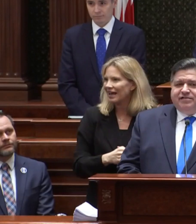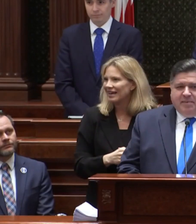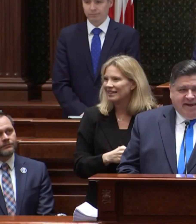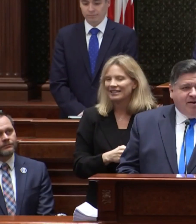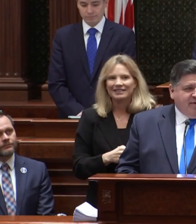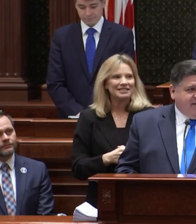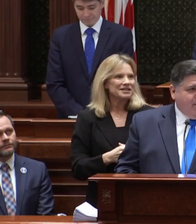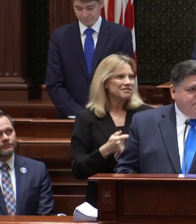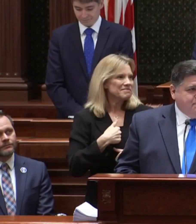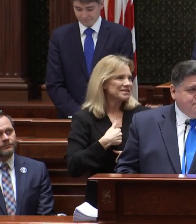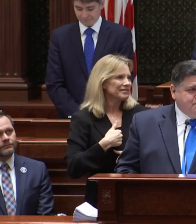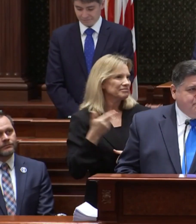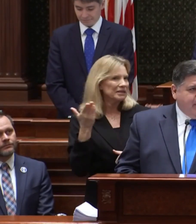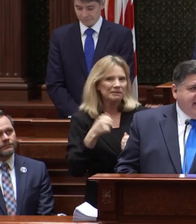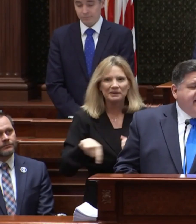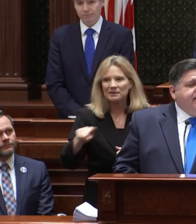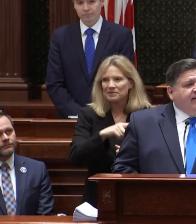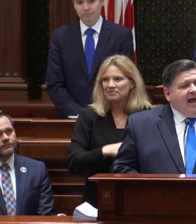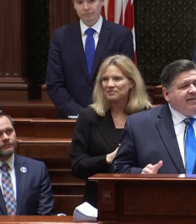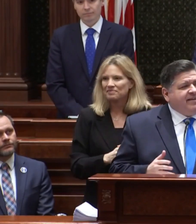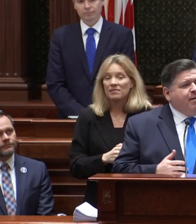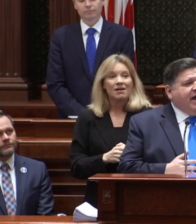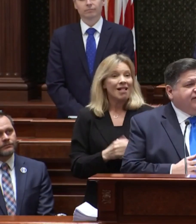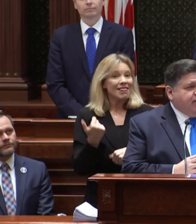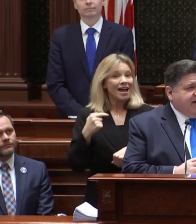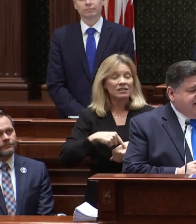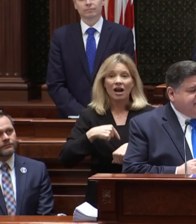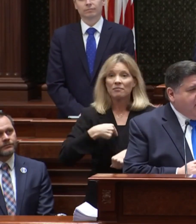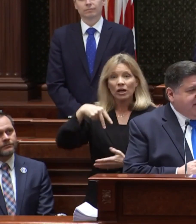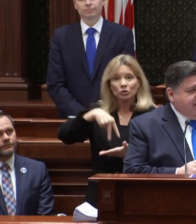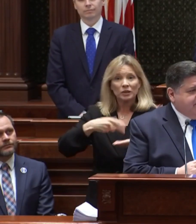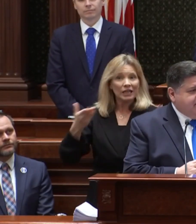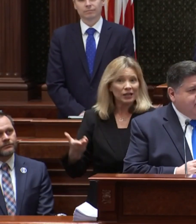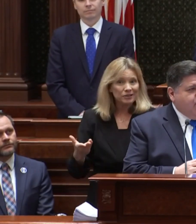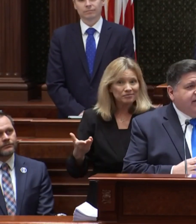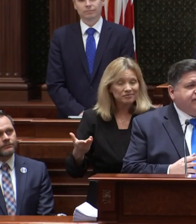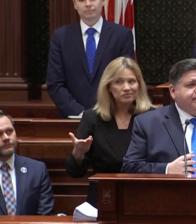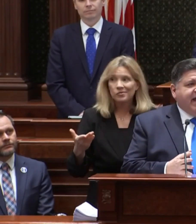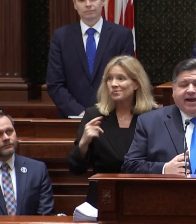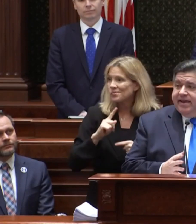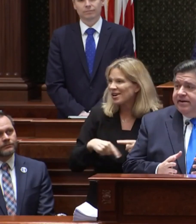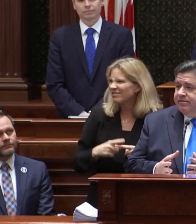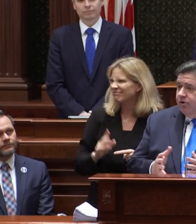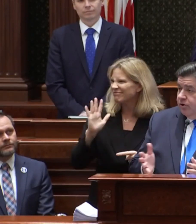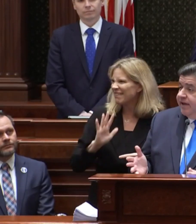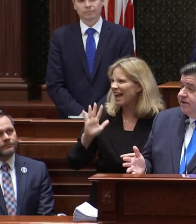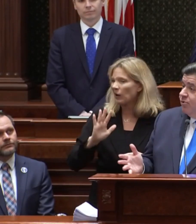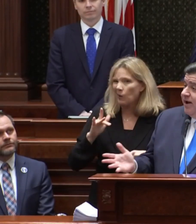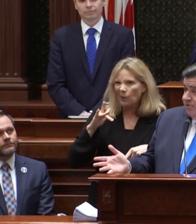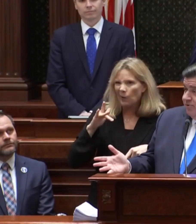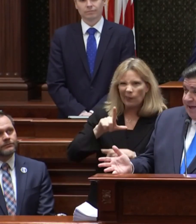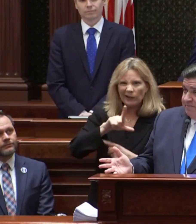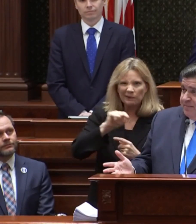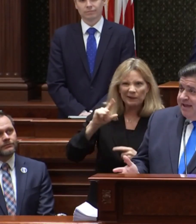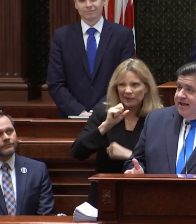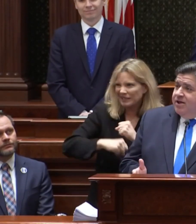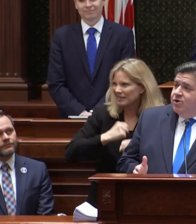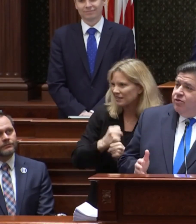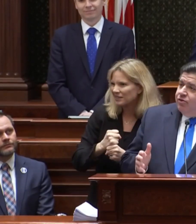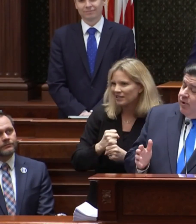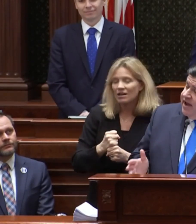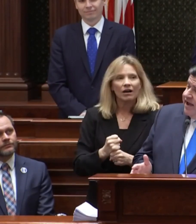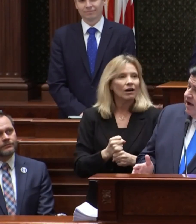speaking with you. The last time I stood at this podium was back in early 2020.